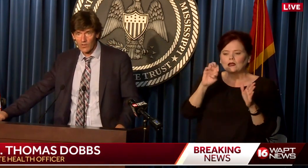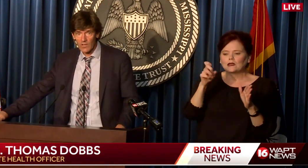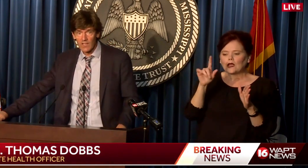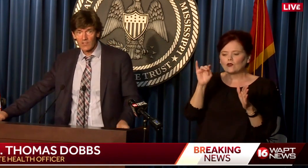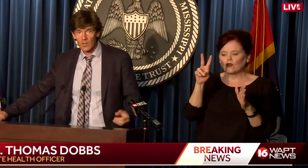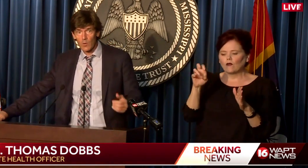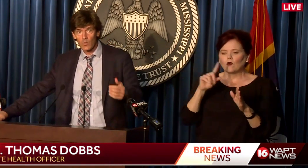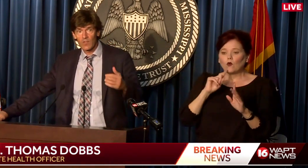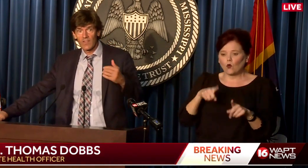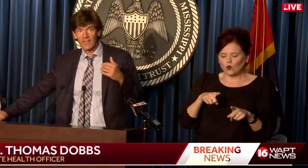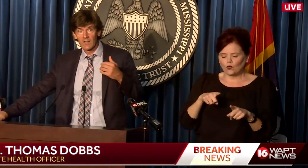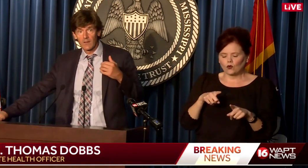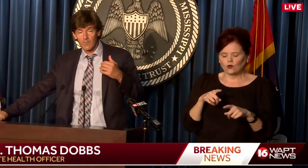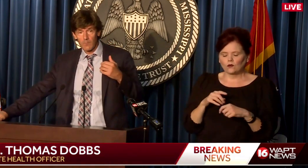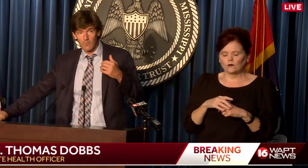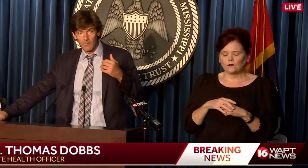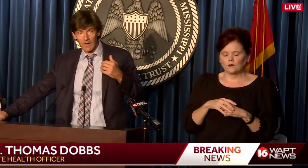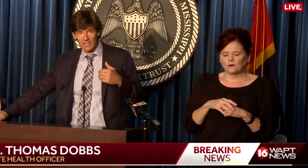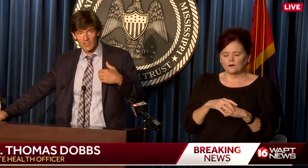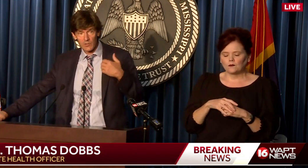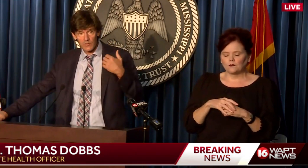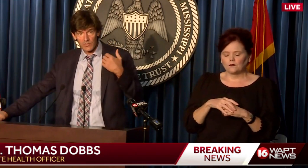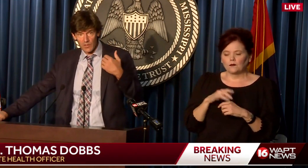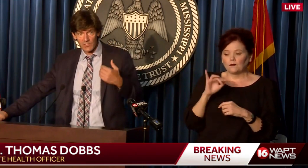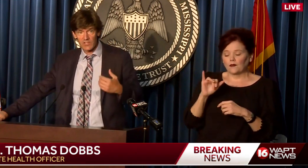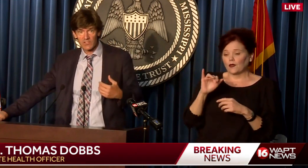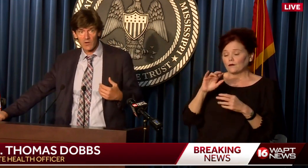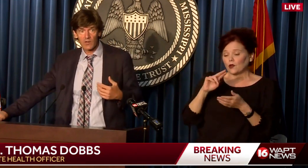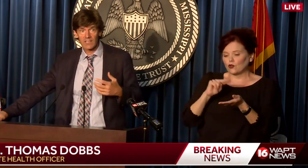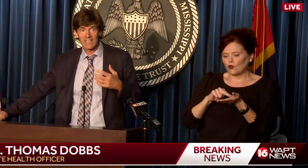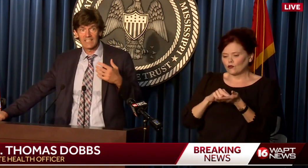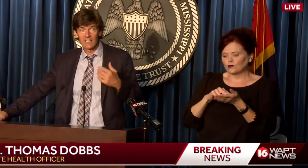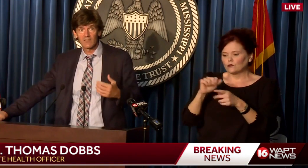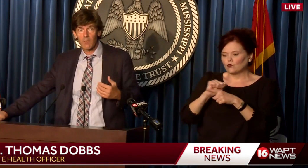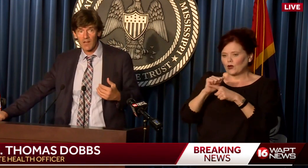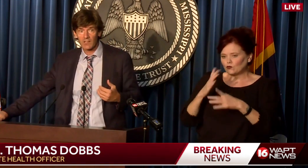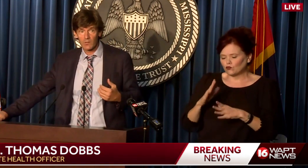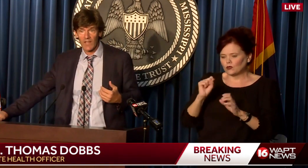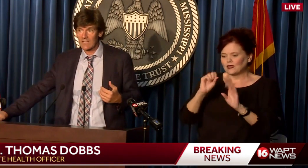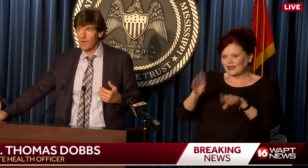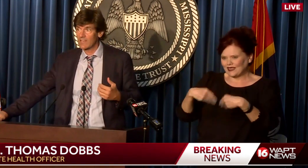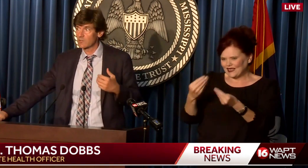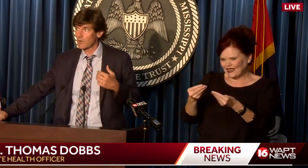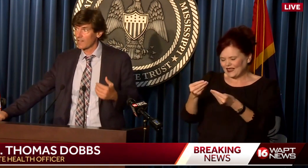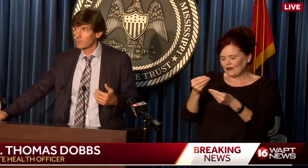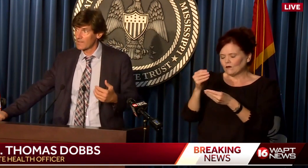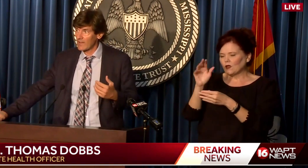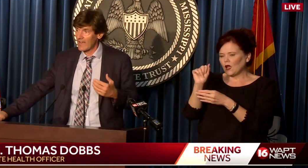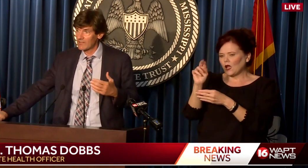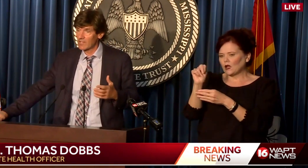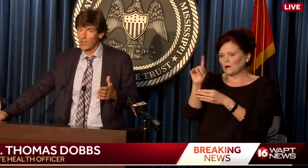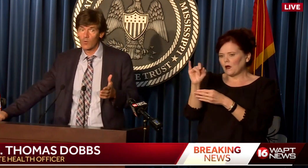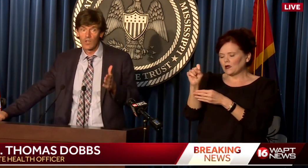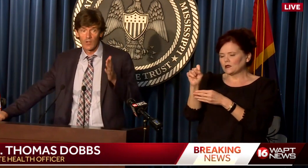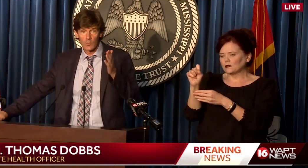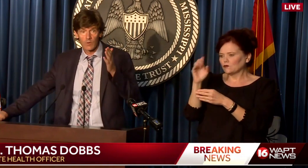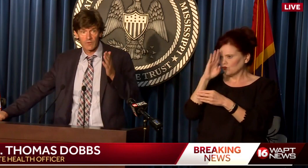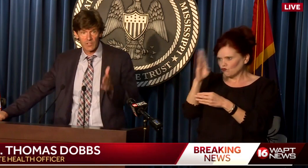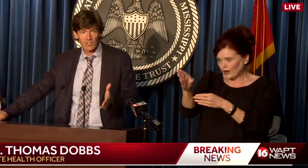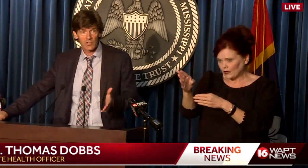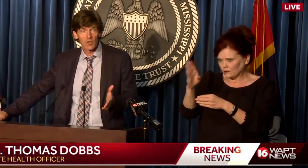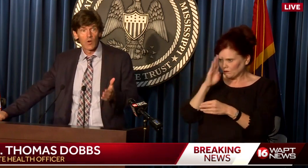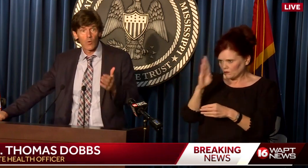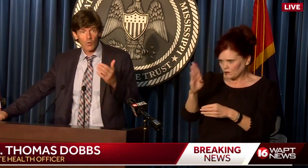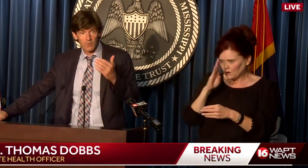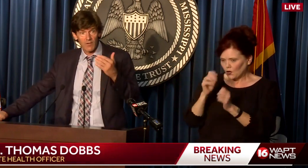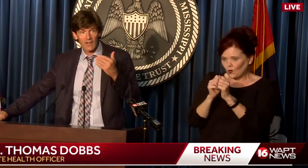standing order, so that practitioners, nurses, et cetera, can give monoclonal antibodies directly without having to go through